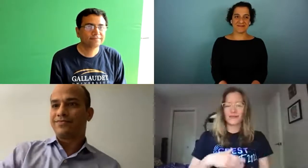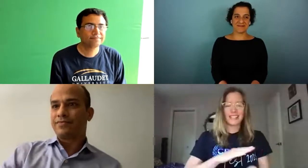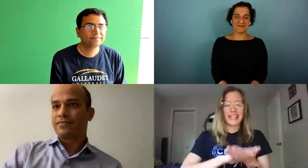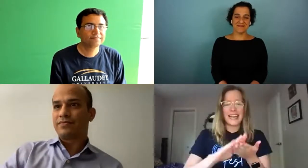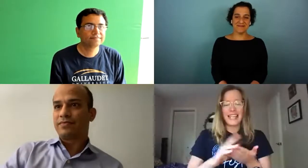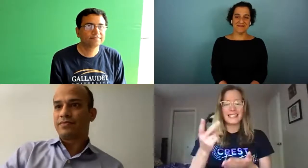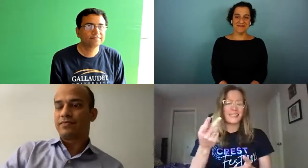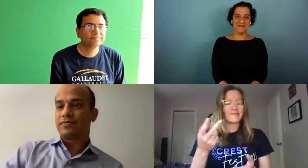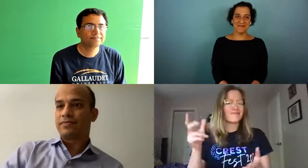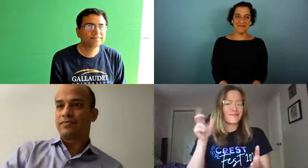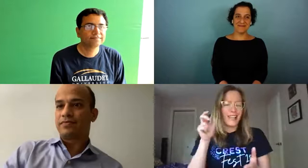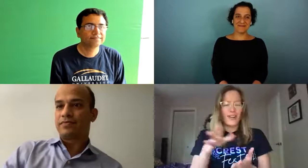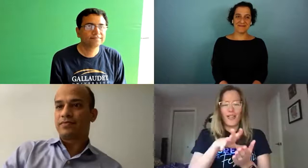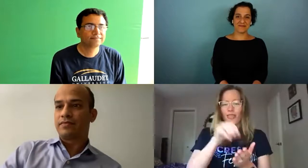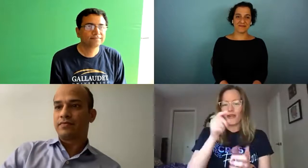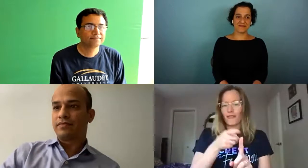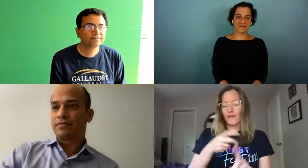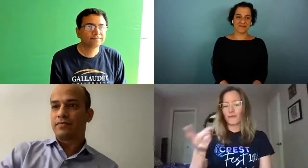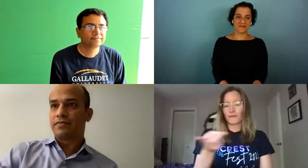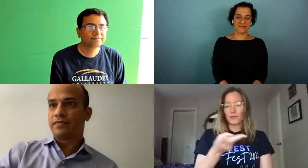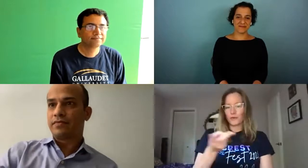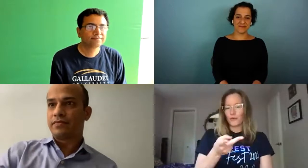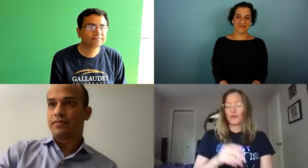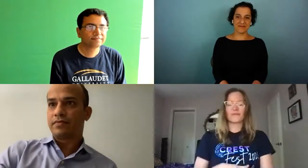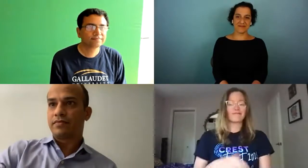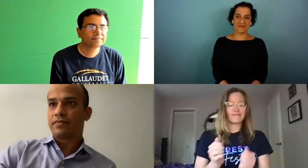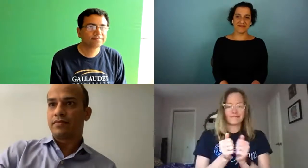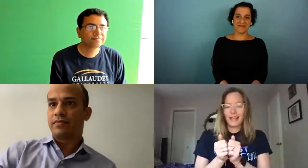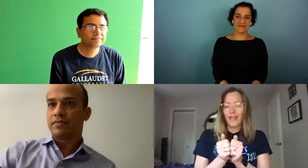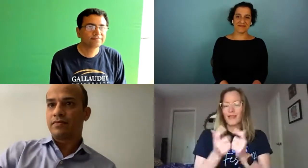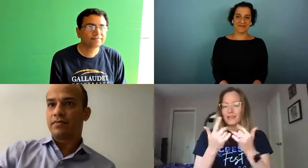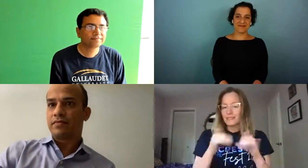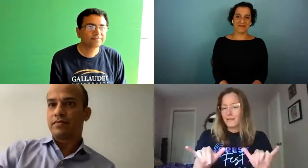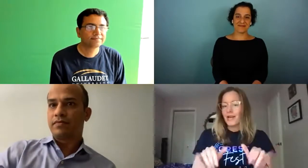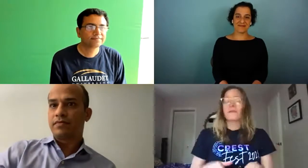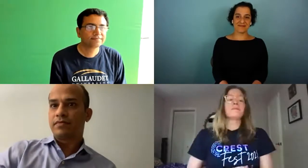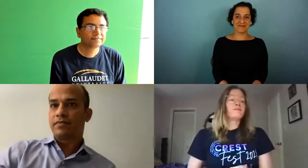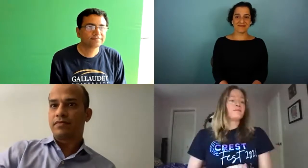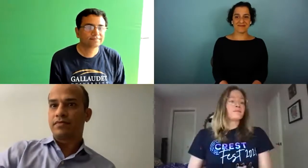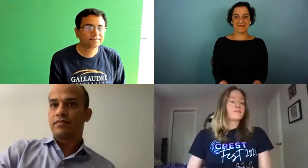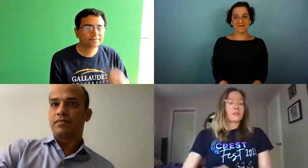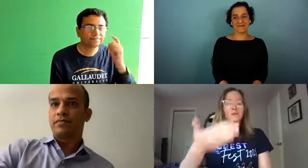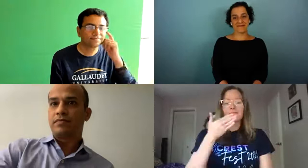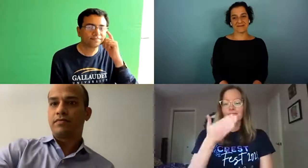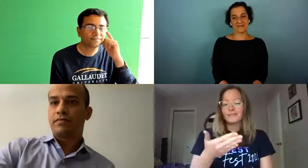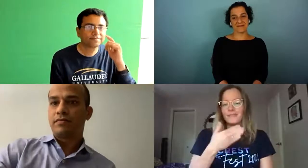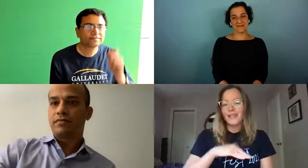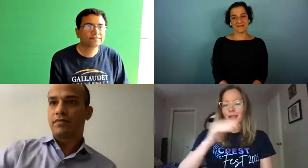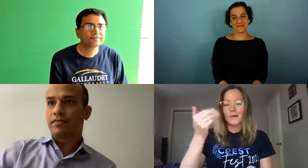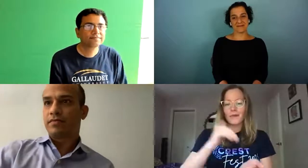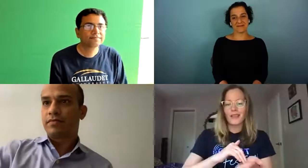this was a great discussion um it was really enjoyable to sit and learn and listen to both of you